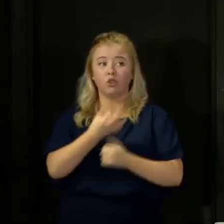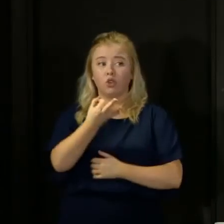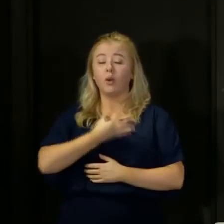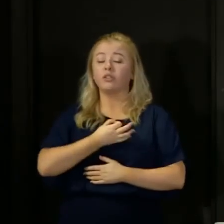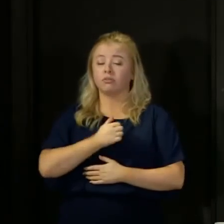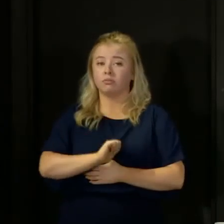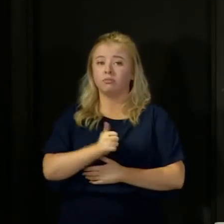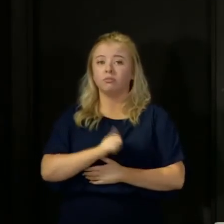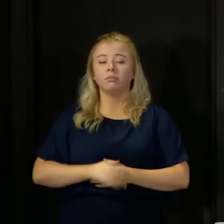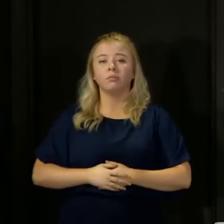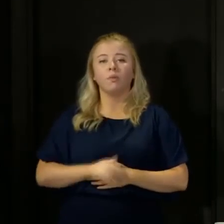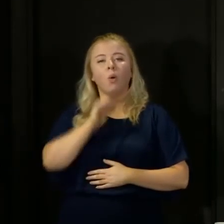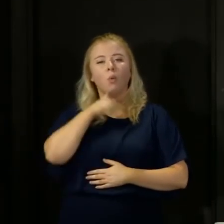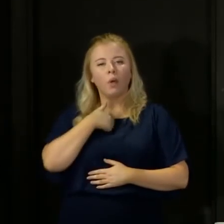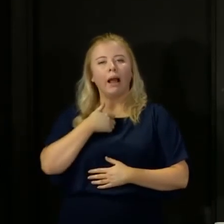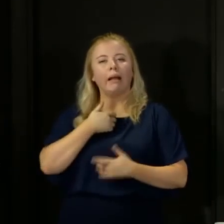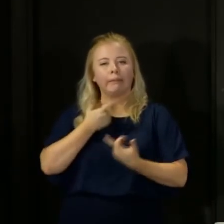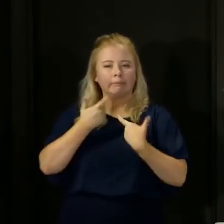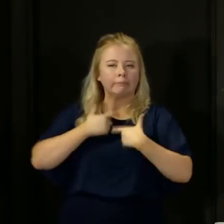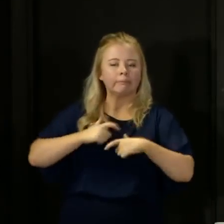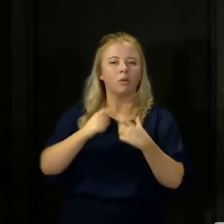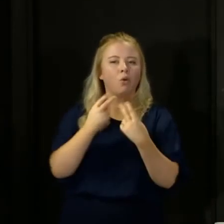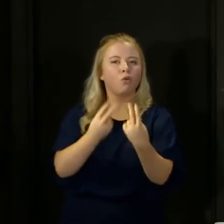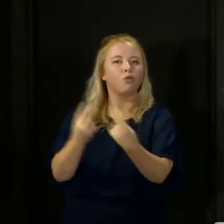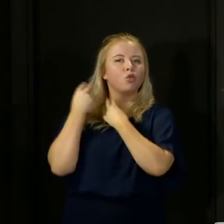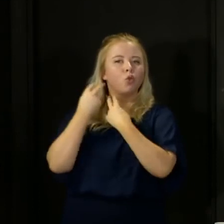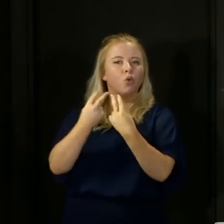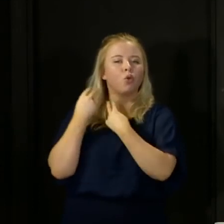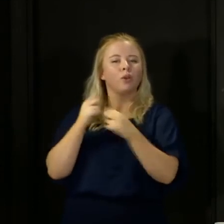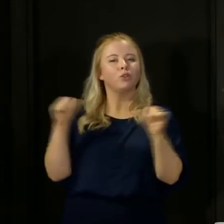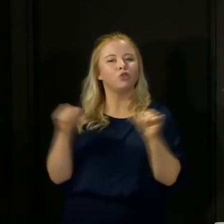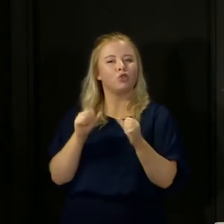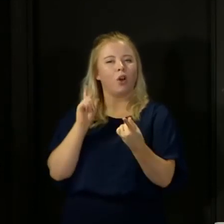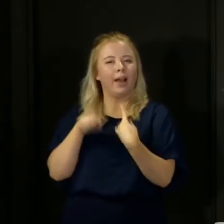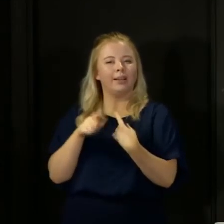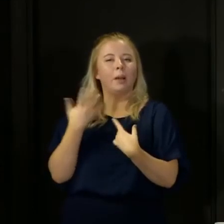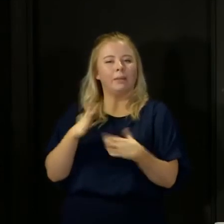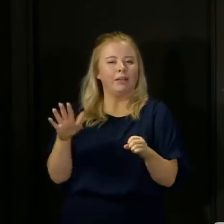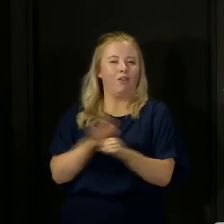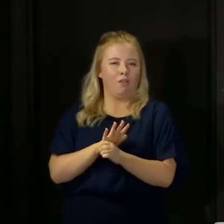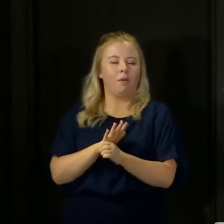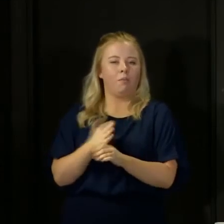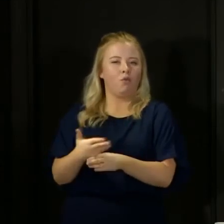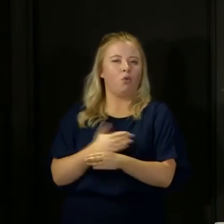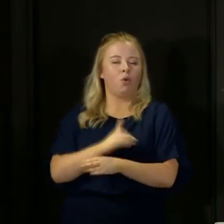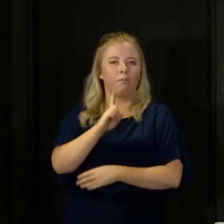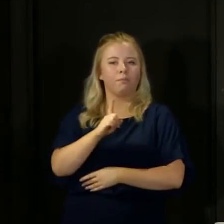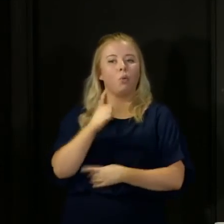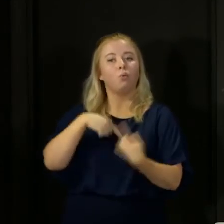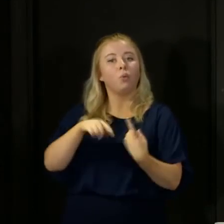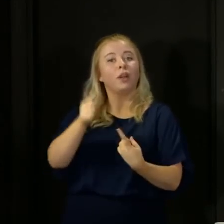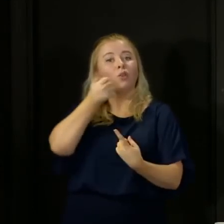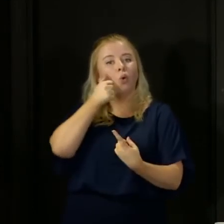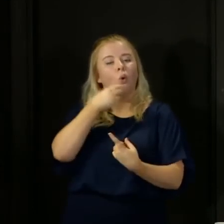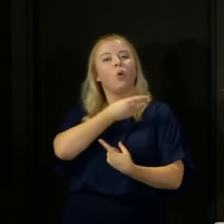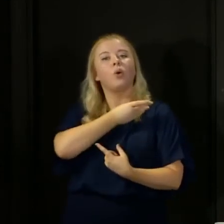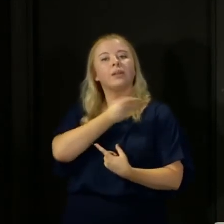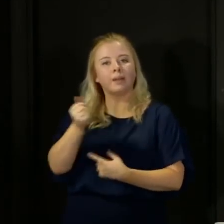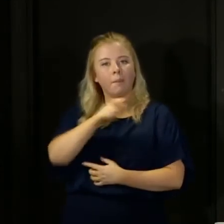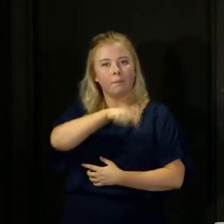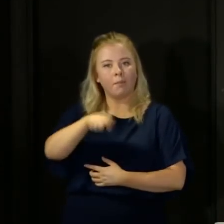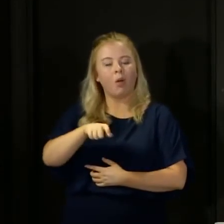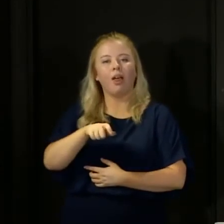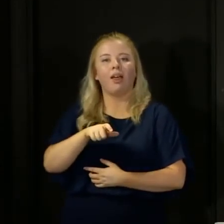will keep that under review. The short answer right now, which I've covered before a little bit, is that we know that there are some people